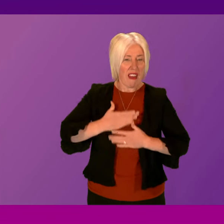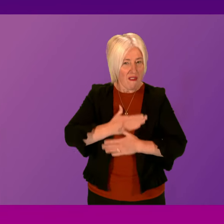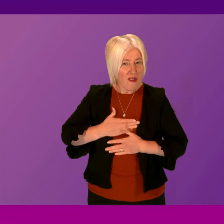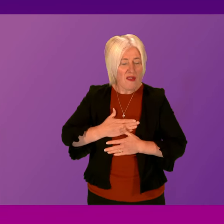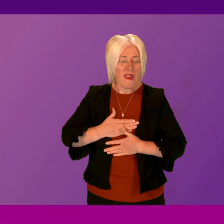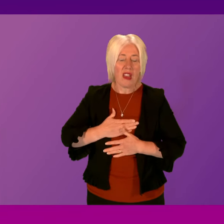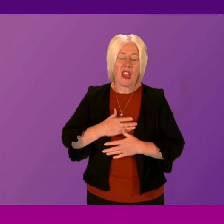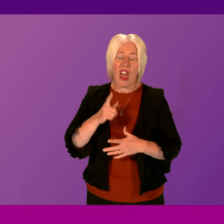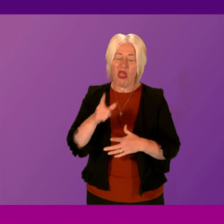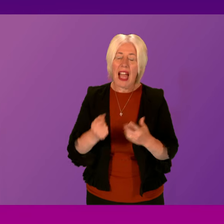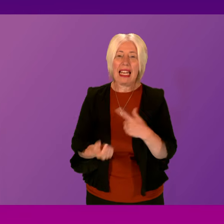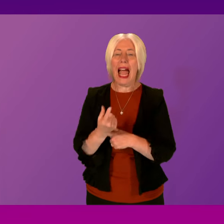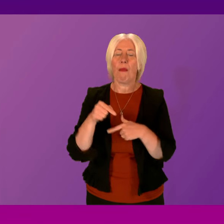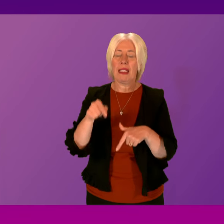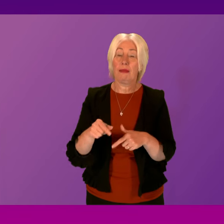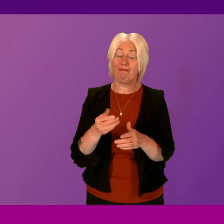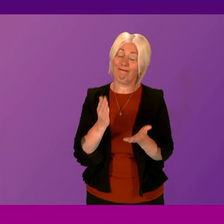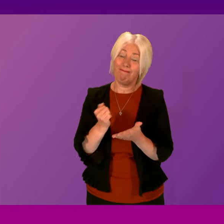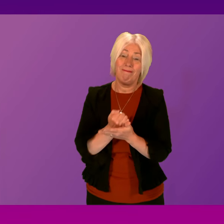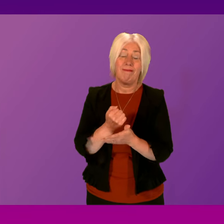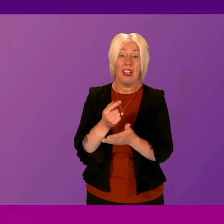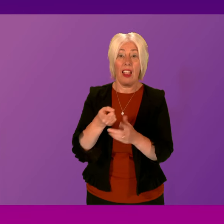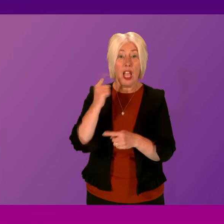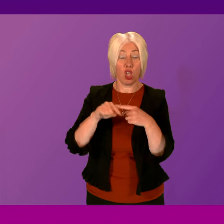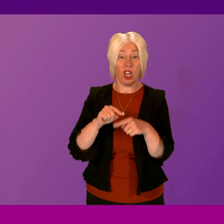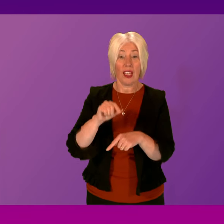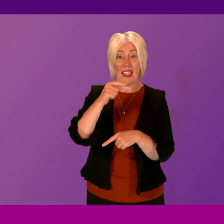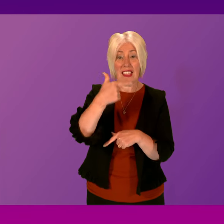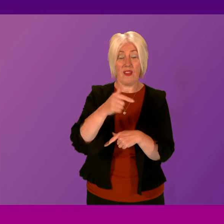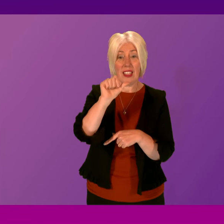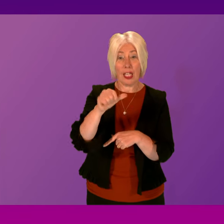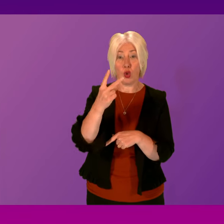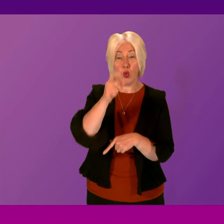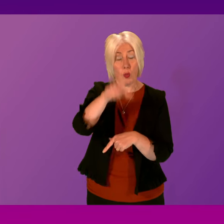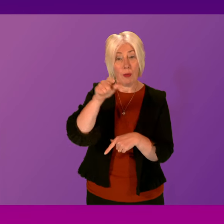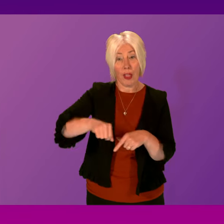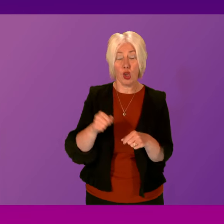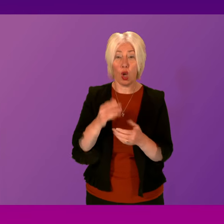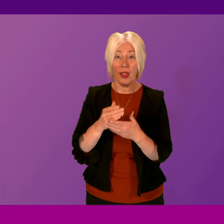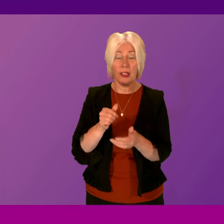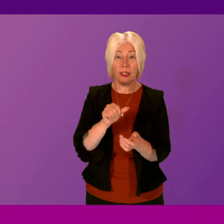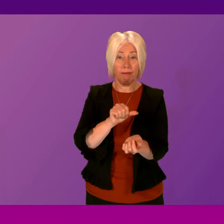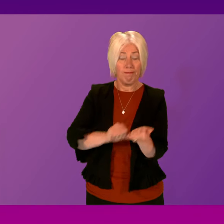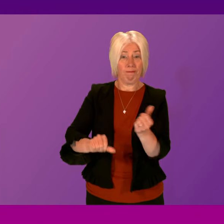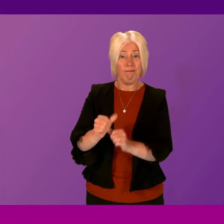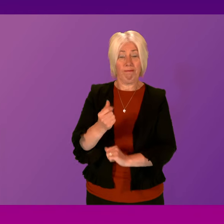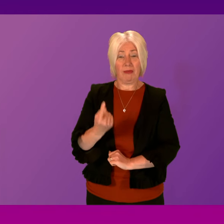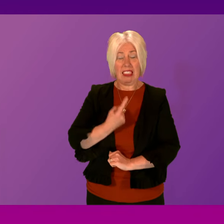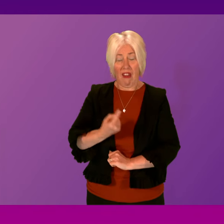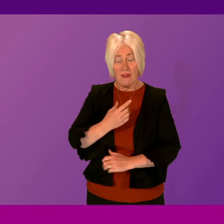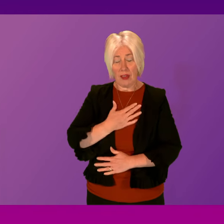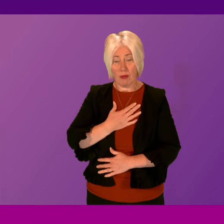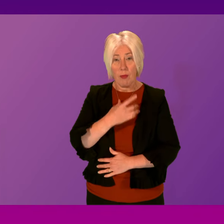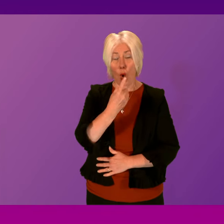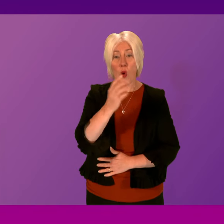too often offers them. Sadly, last year, 762 of our fellow Scots completed suicide. And this year, over 100